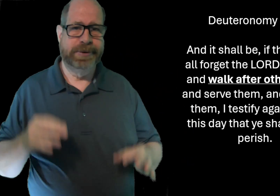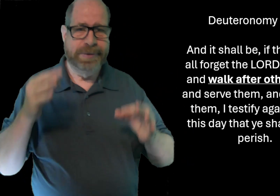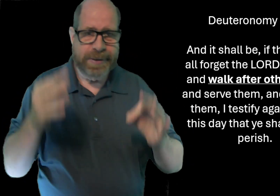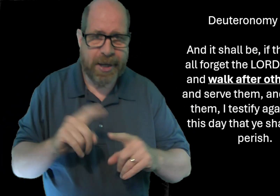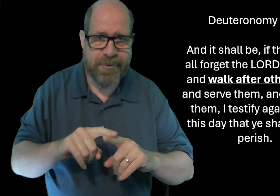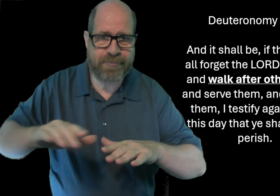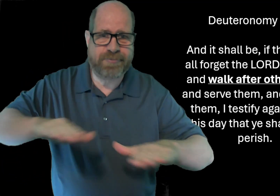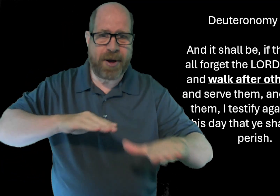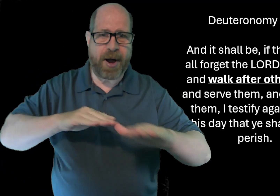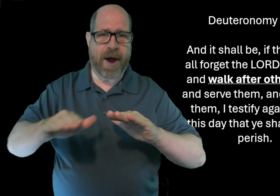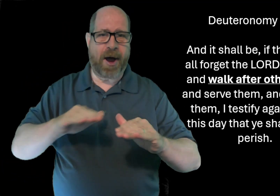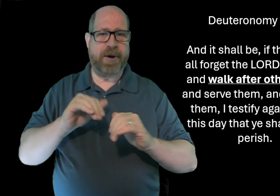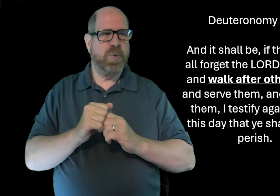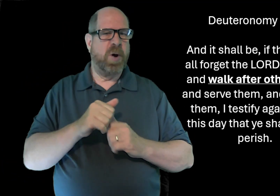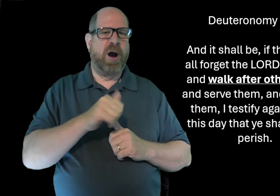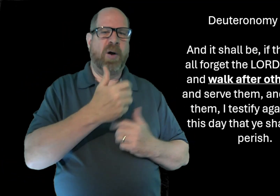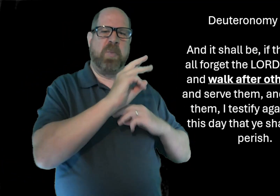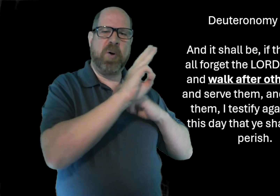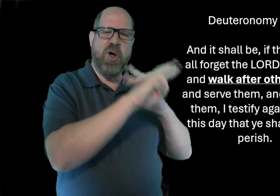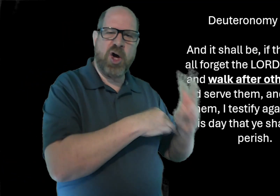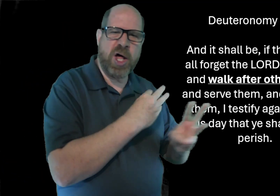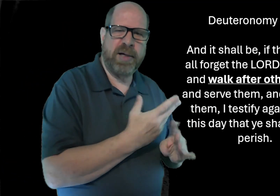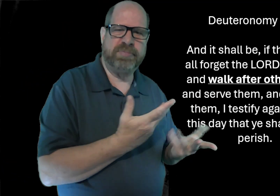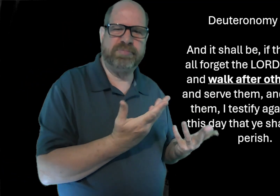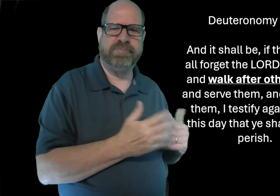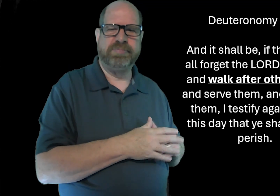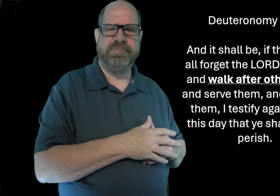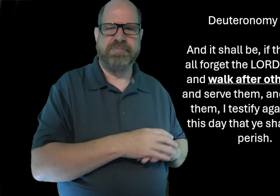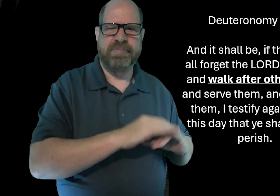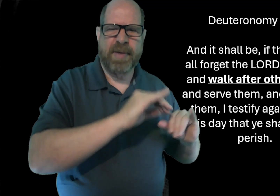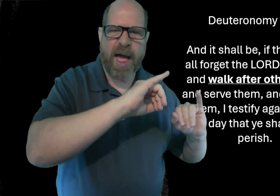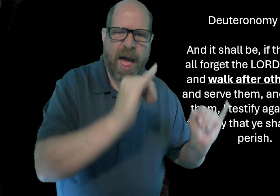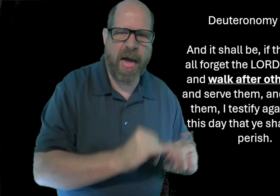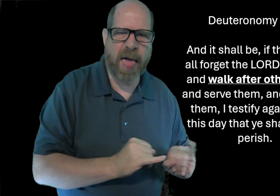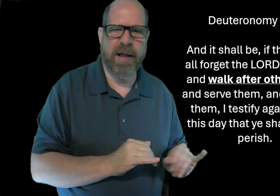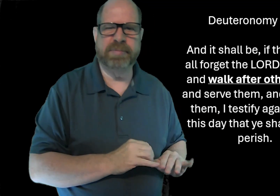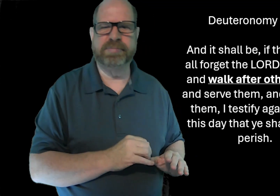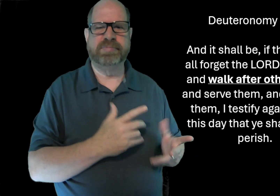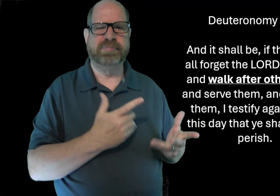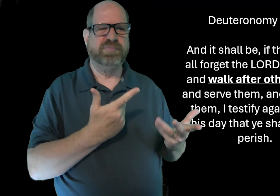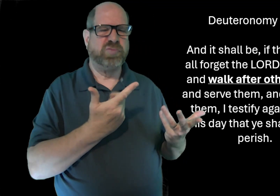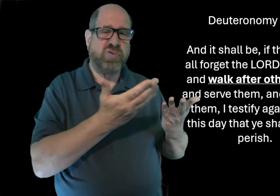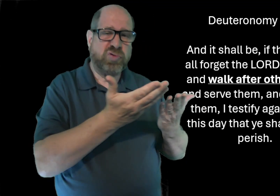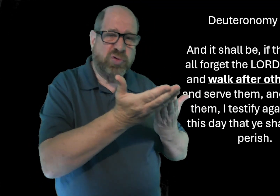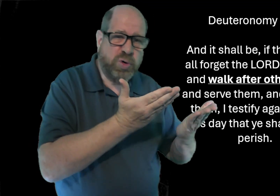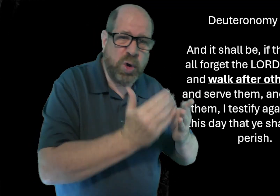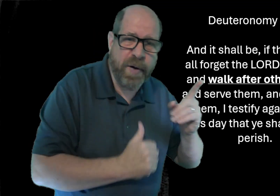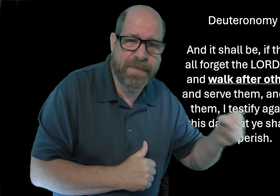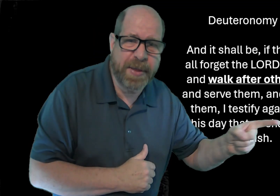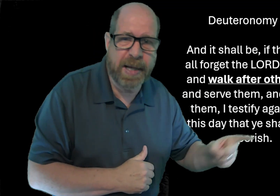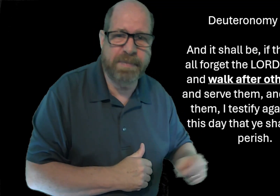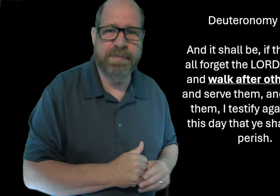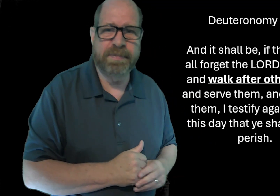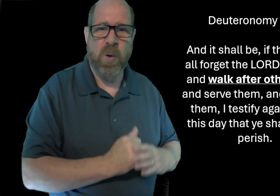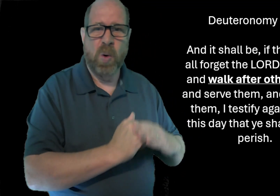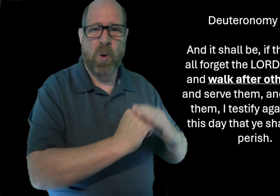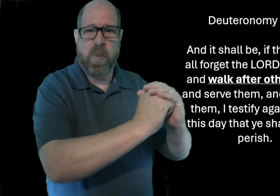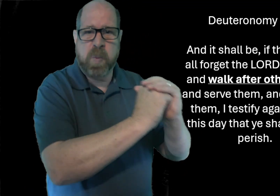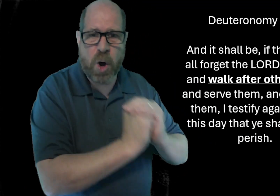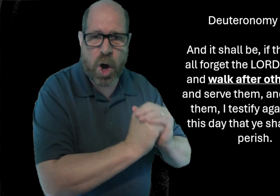from him, or if you decide to walk away from him, and follow the world, and idols, and serve, and